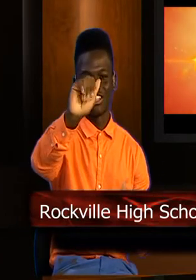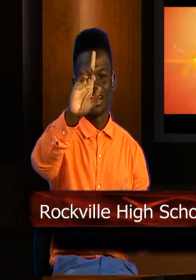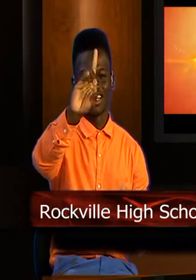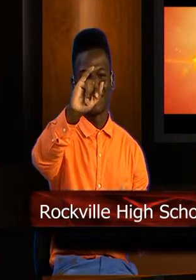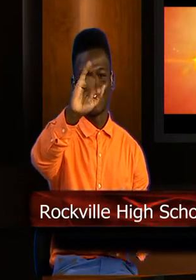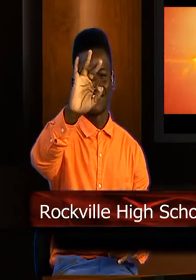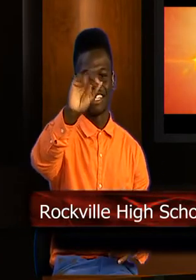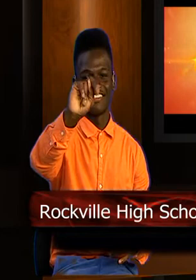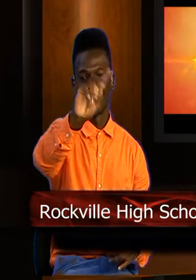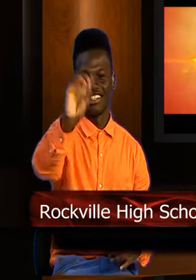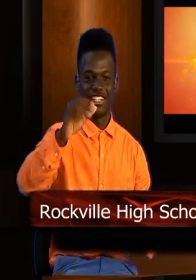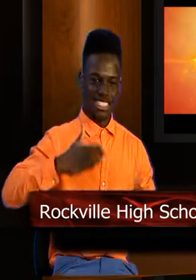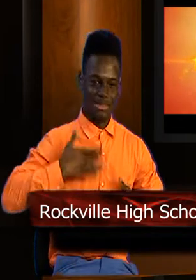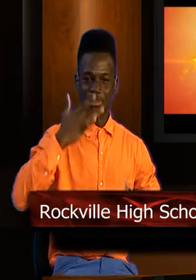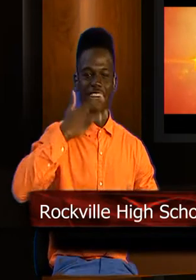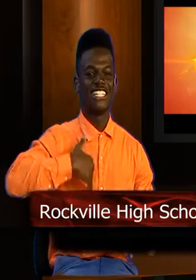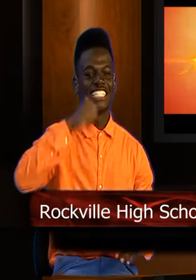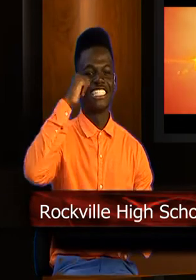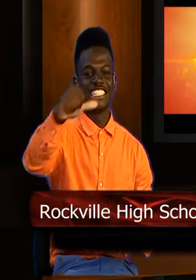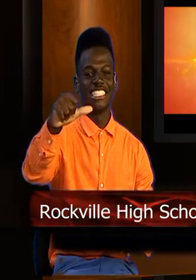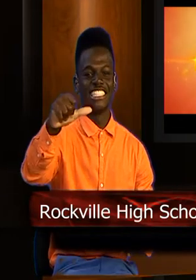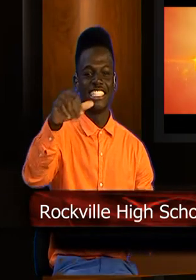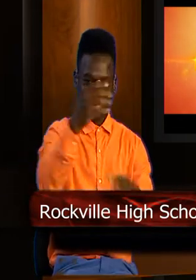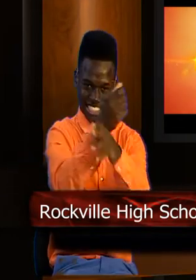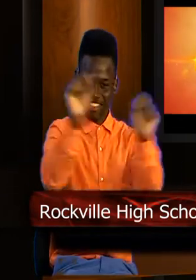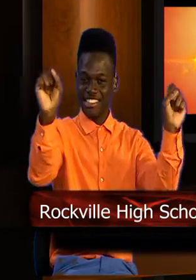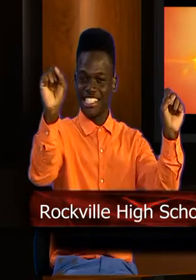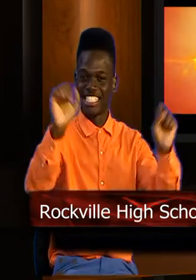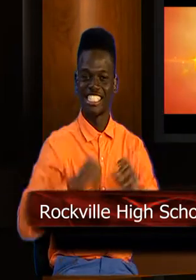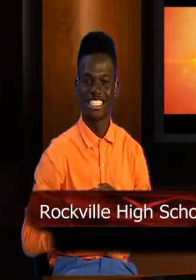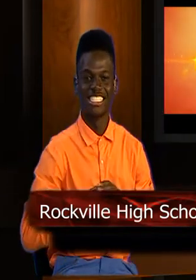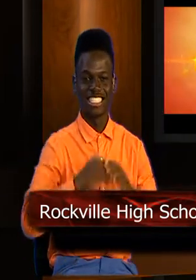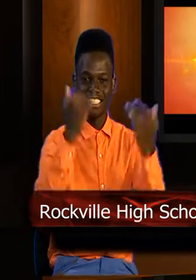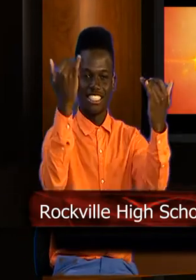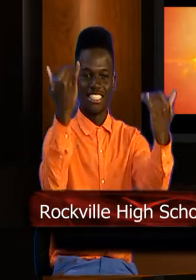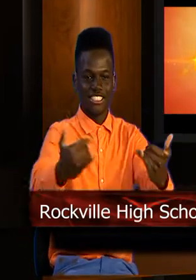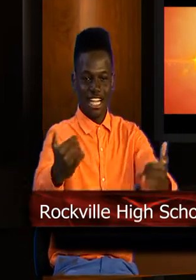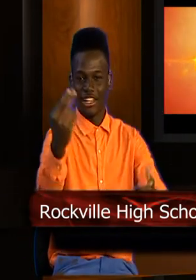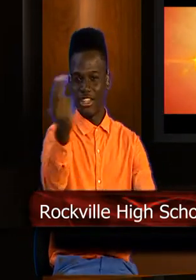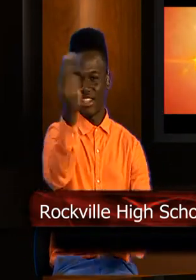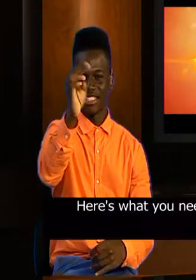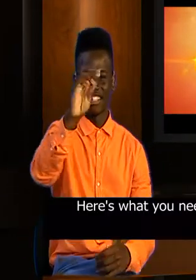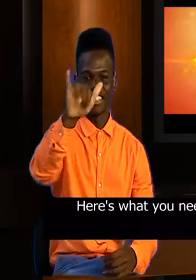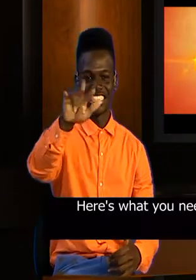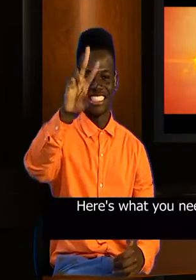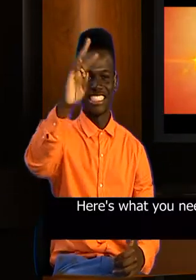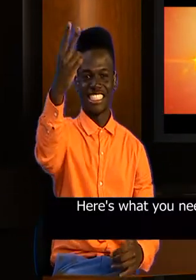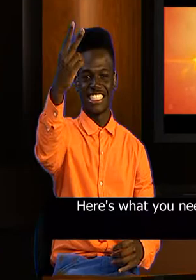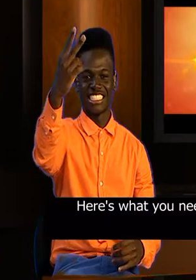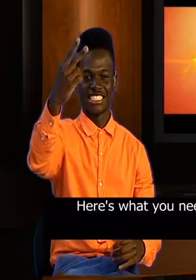Angela Defonso. Happy birthday, girl. Be safe. Today is Thursday, May 2nd.